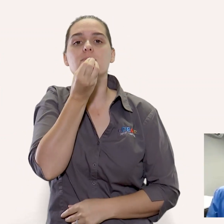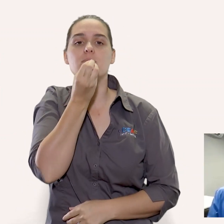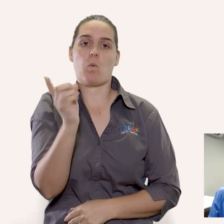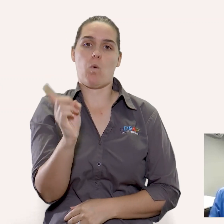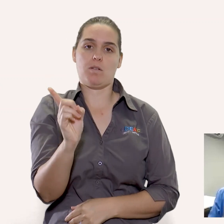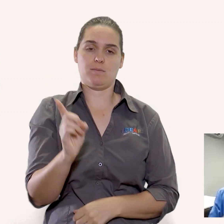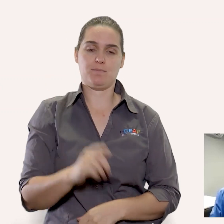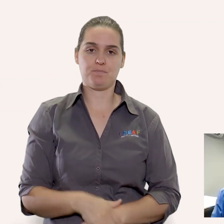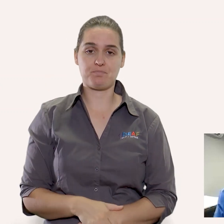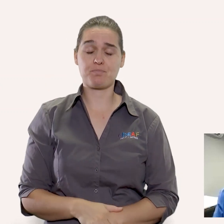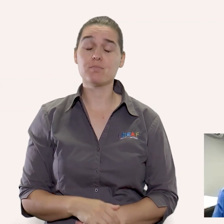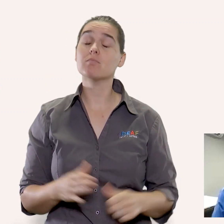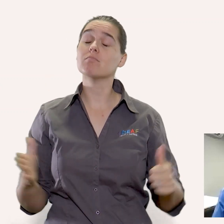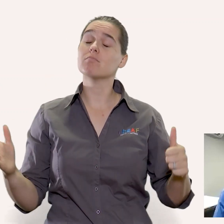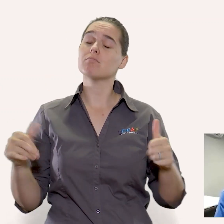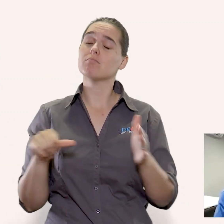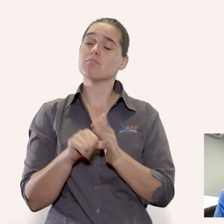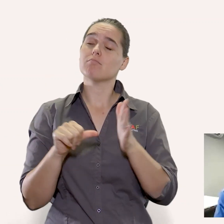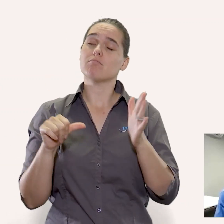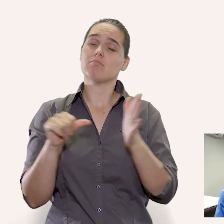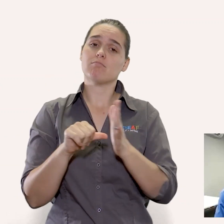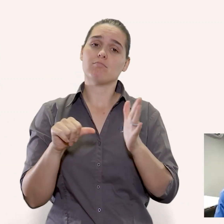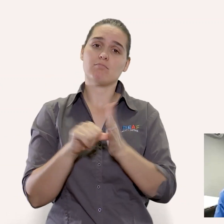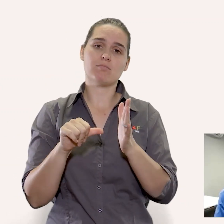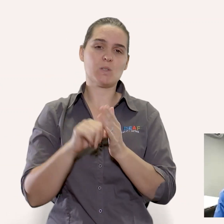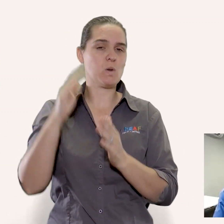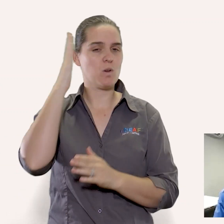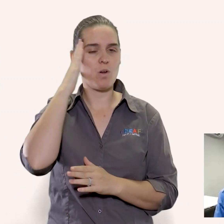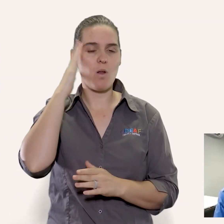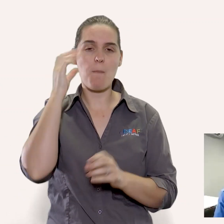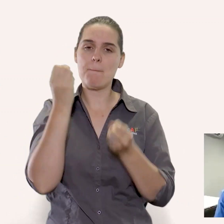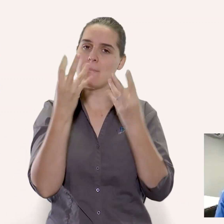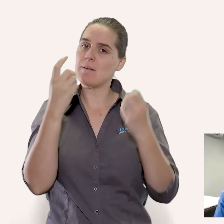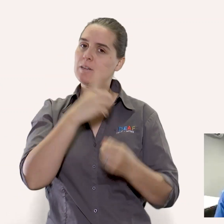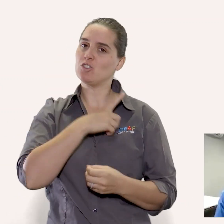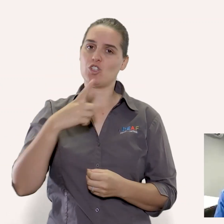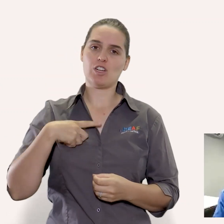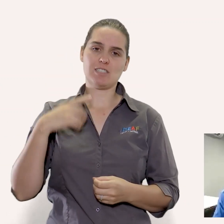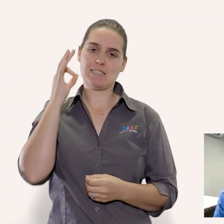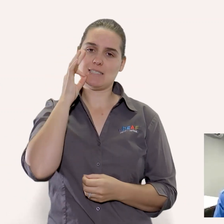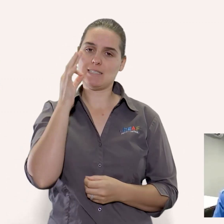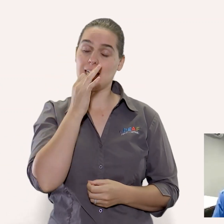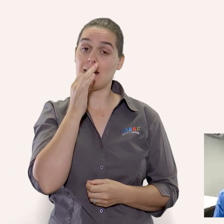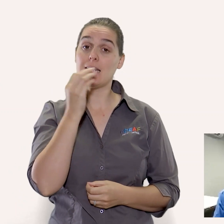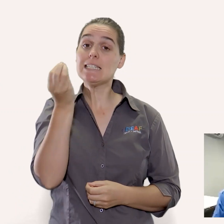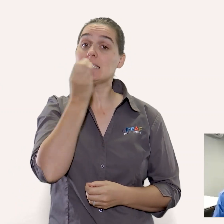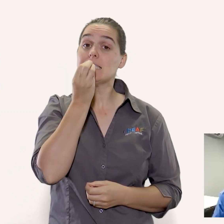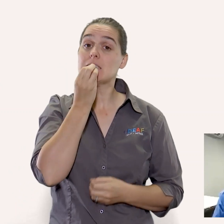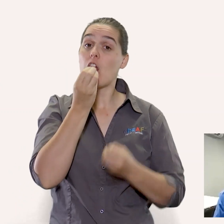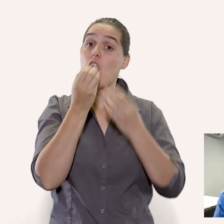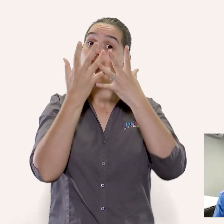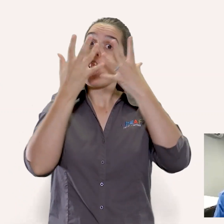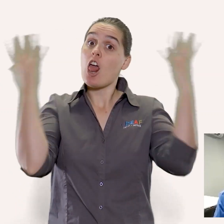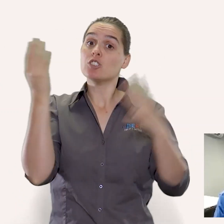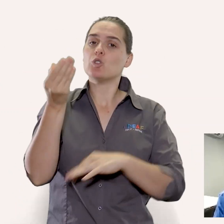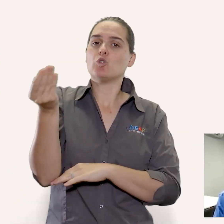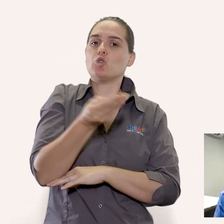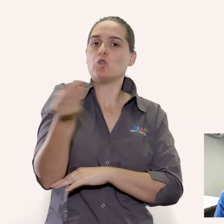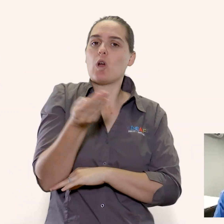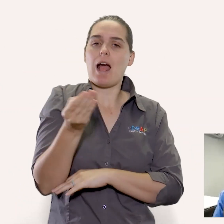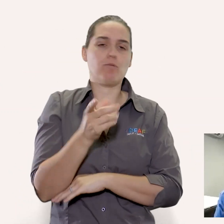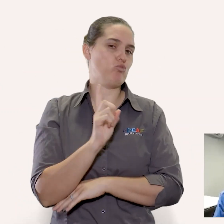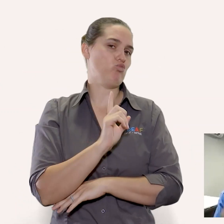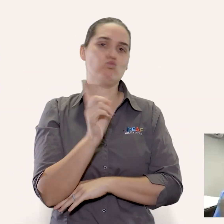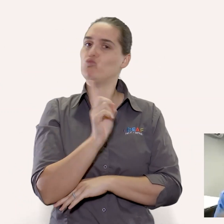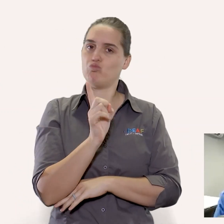the first thing with diet and you know i'm going to be saying this is don't eat a diet high in sugar